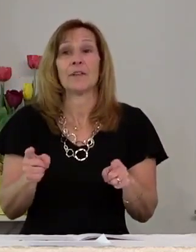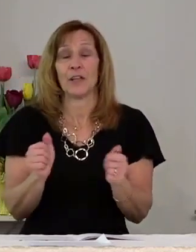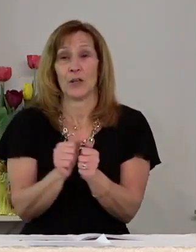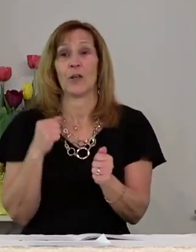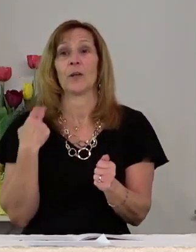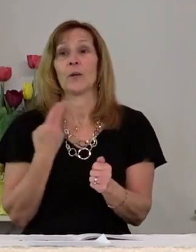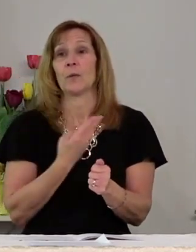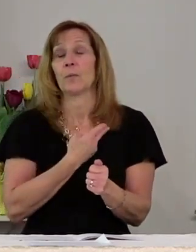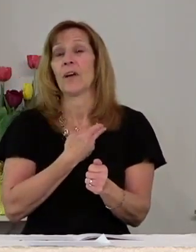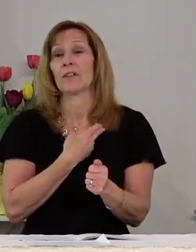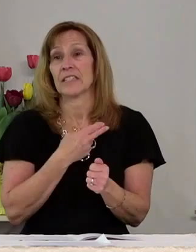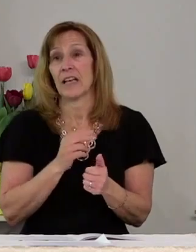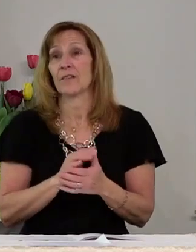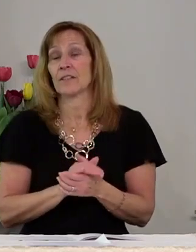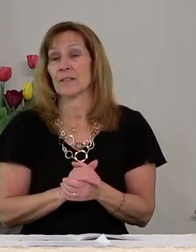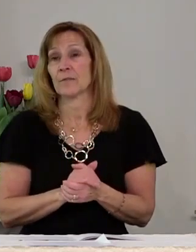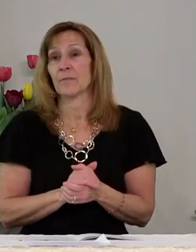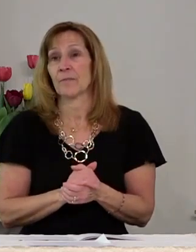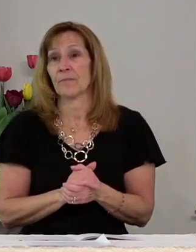ourselves